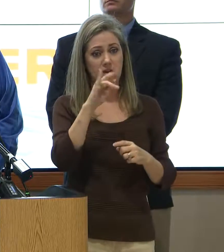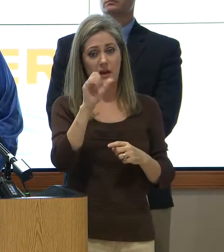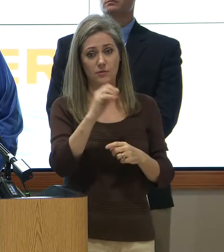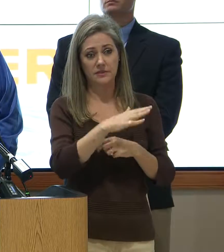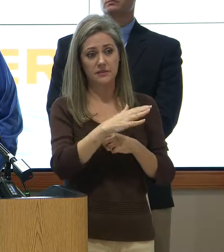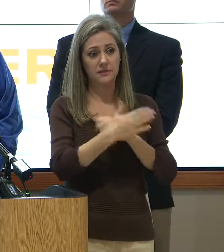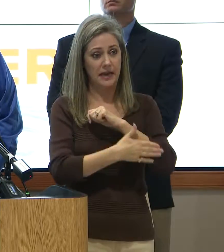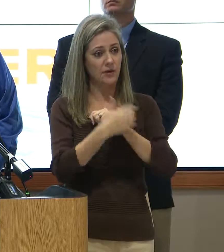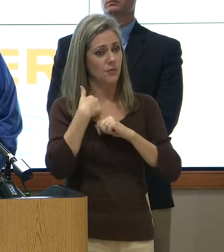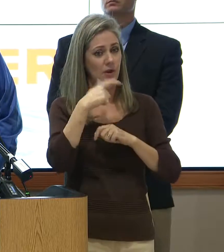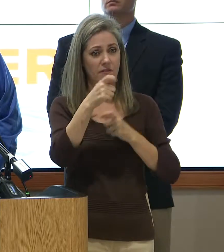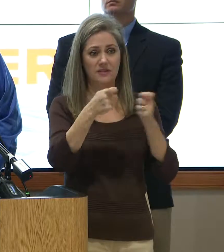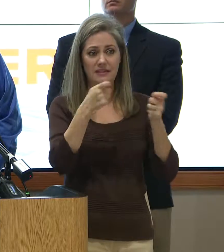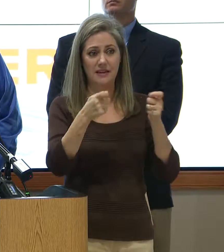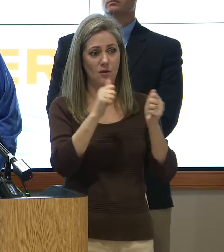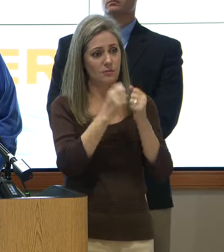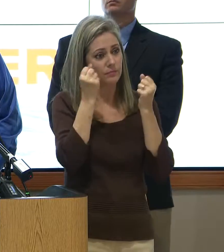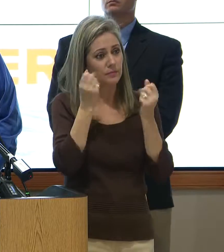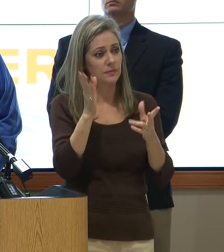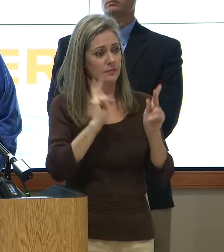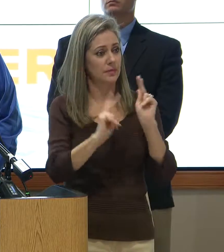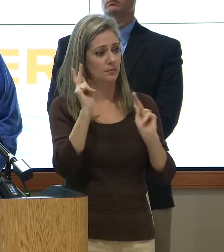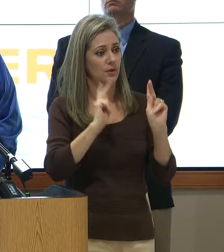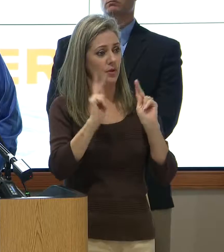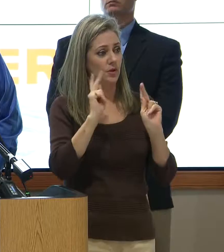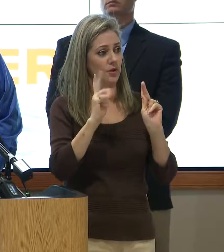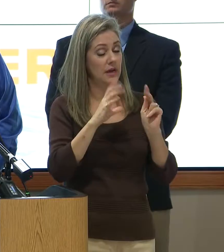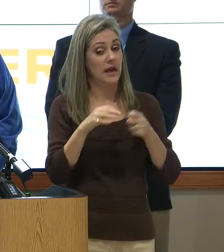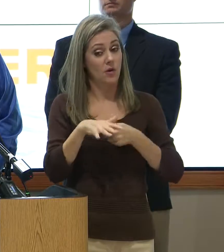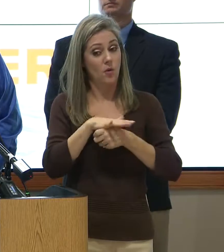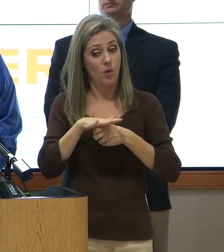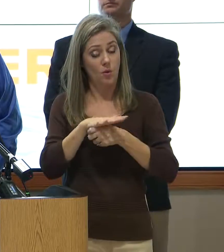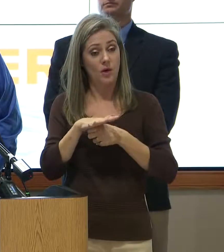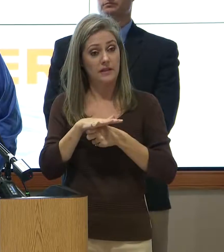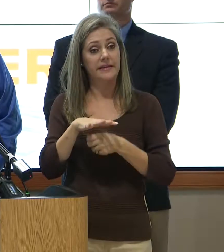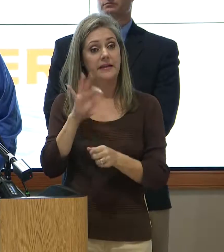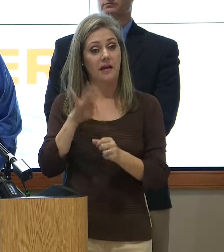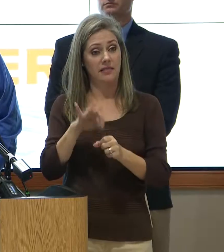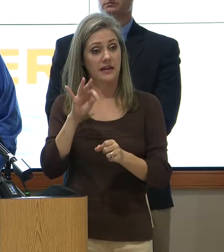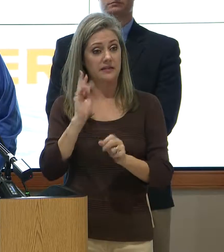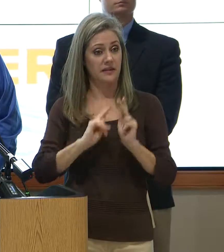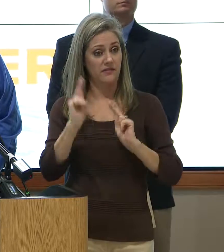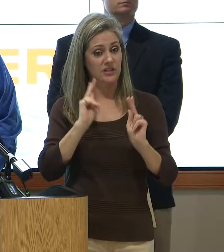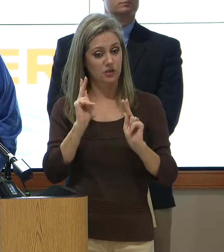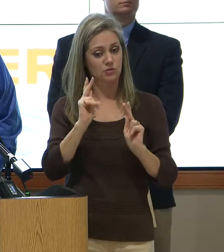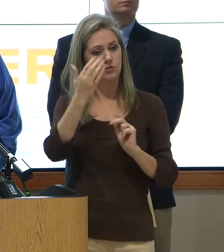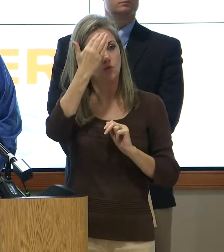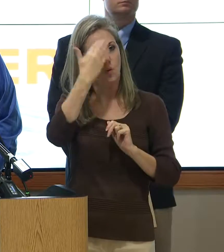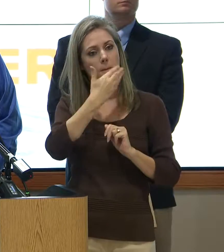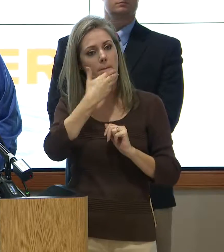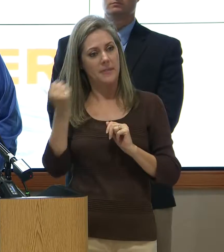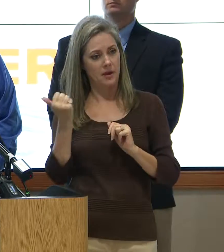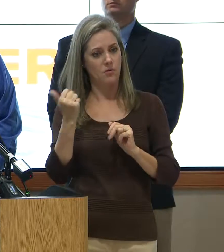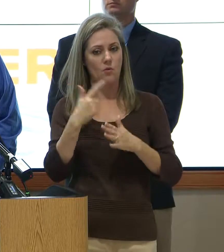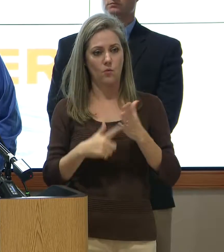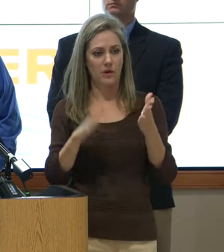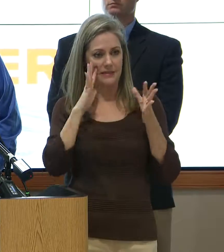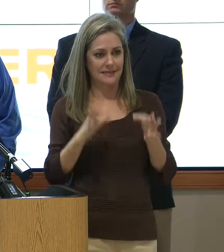with that population. And locally elected officials, I think, are in a better position to make those determinations.